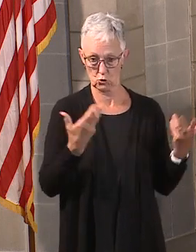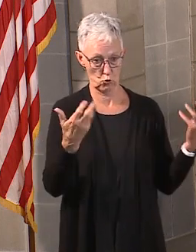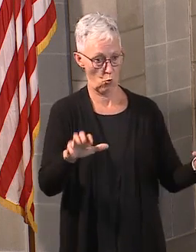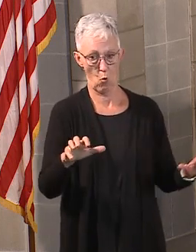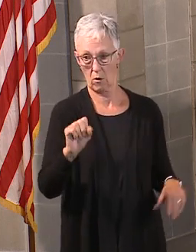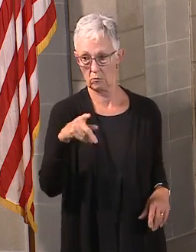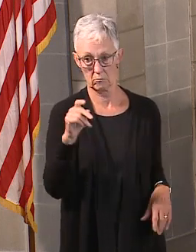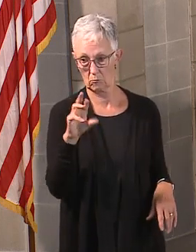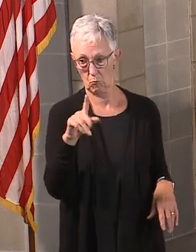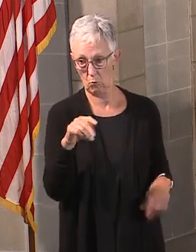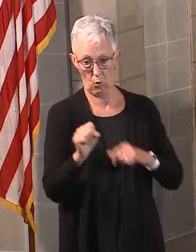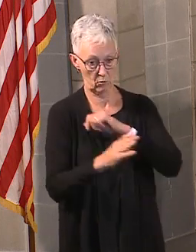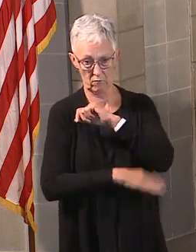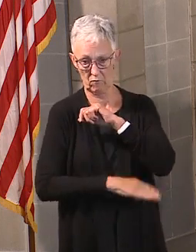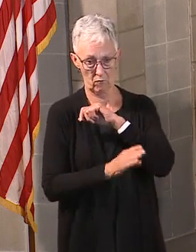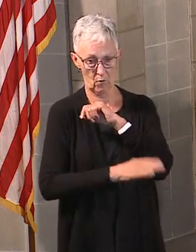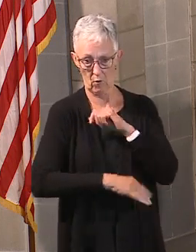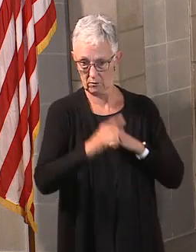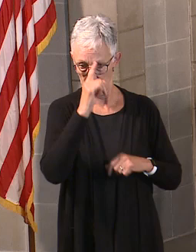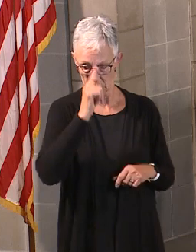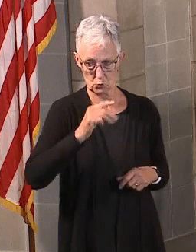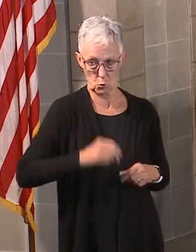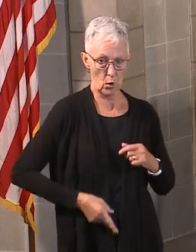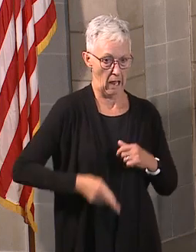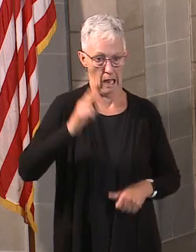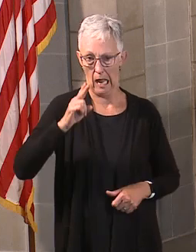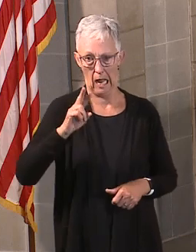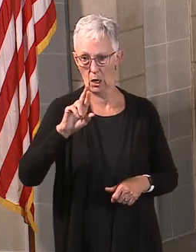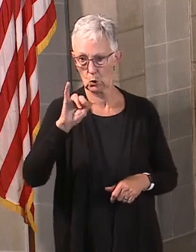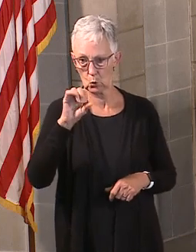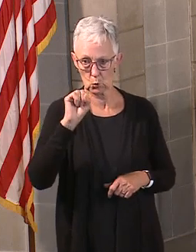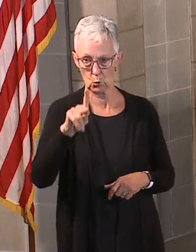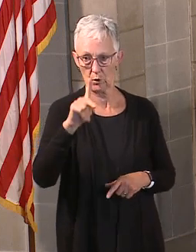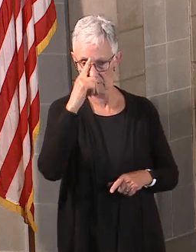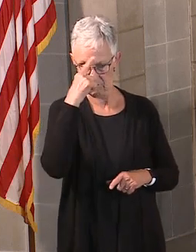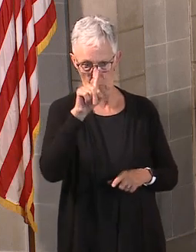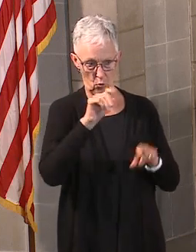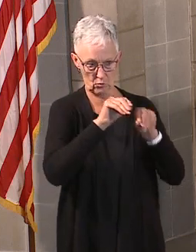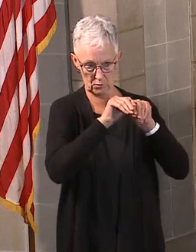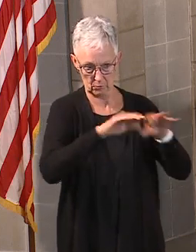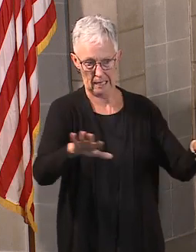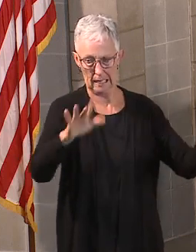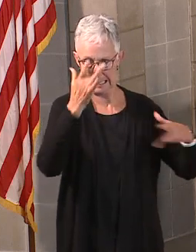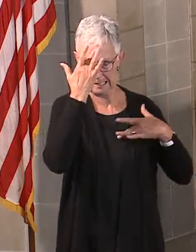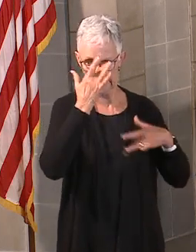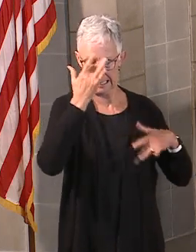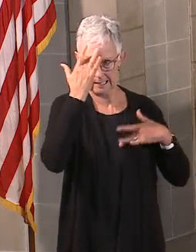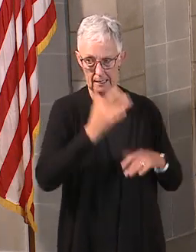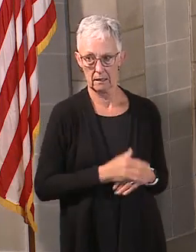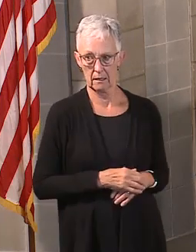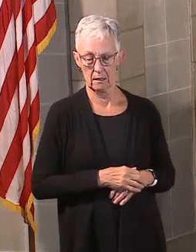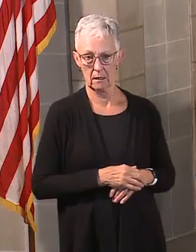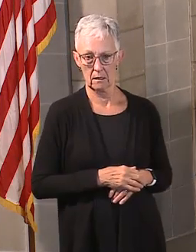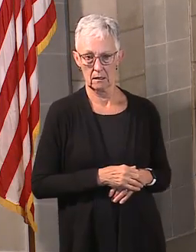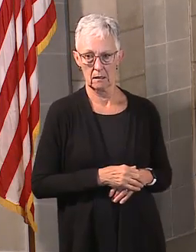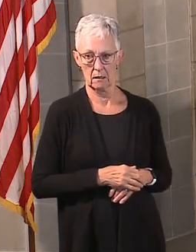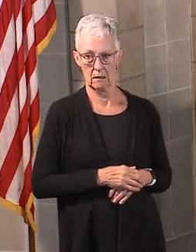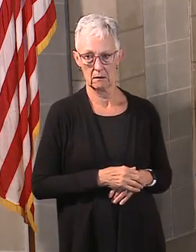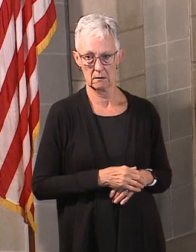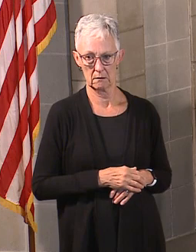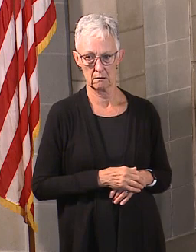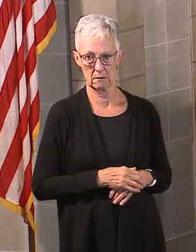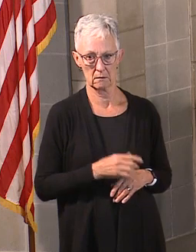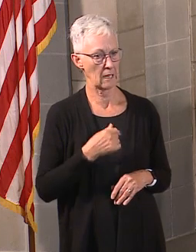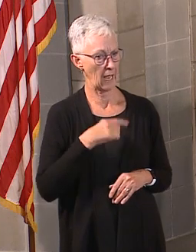sports this fall and so forth. And again, I think what I'd remind people is, look, this is a virus. It's going to be with us for a long